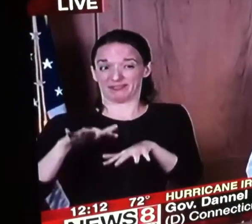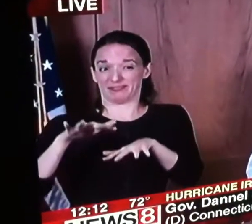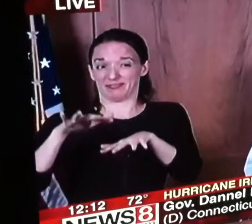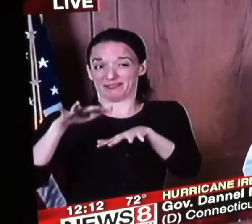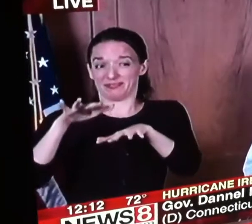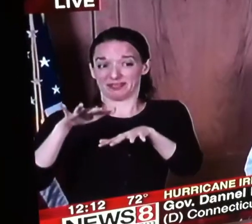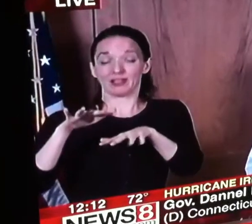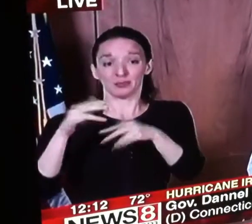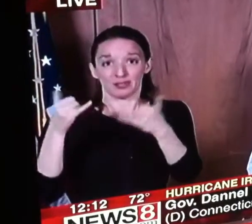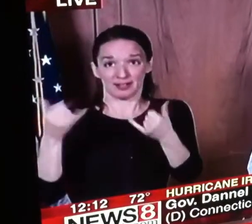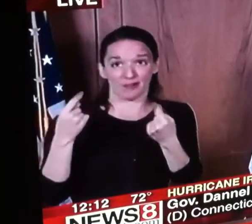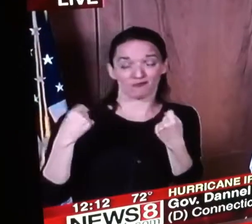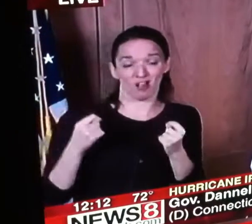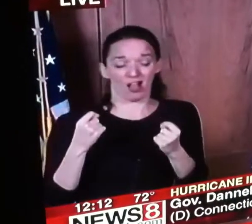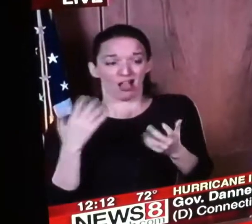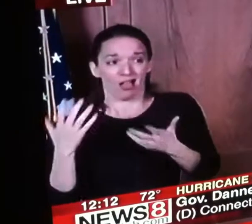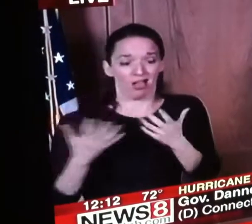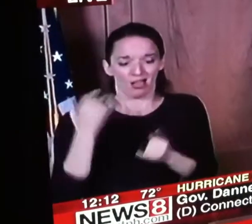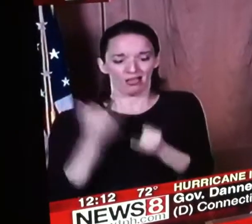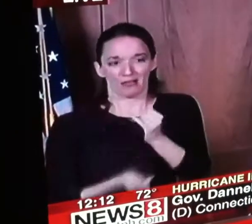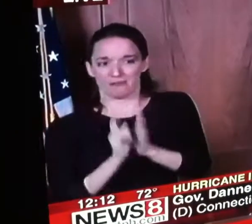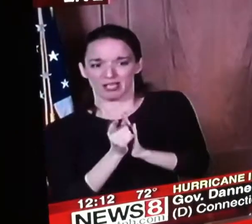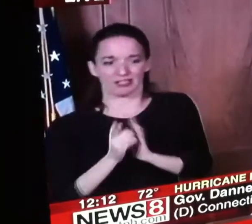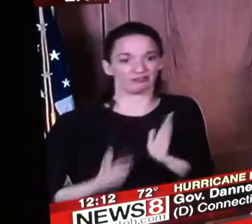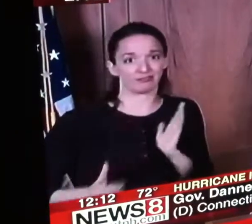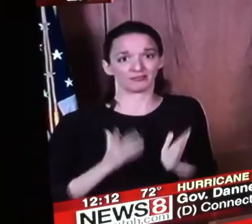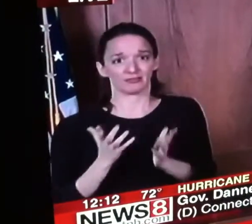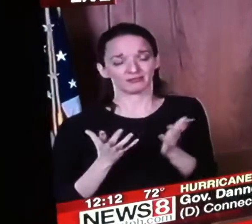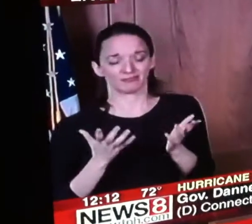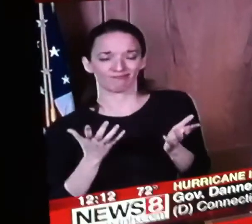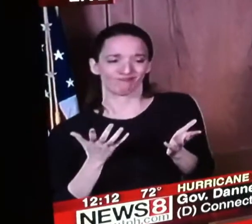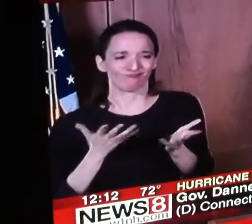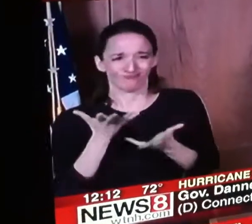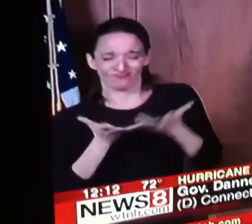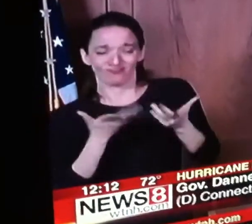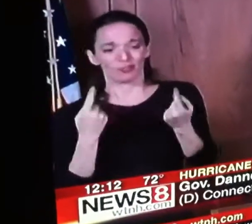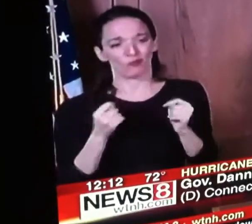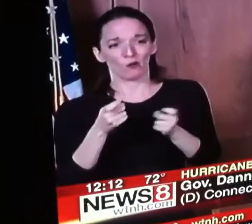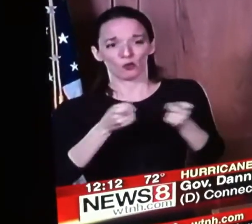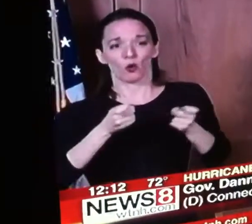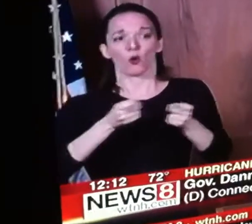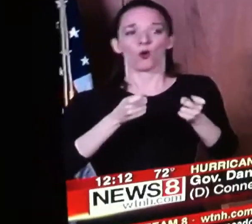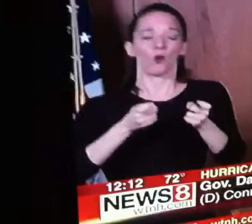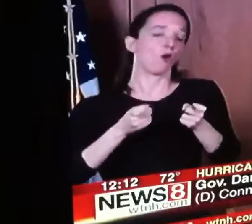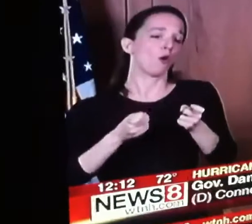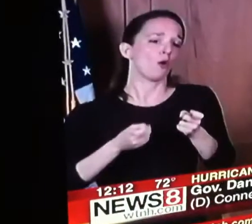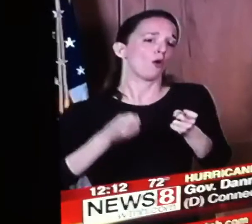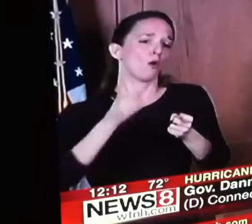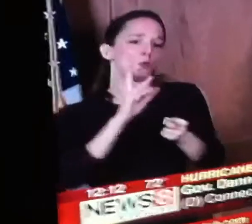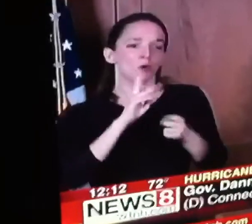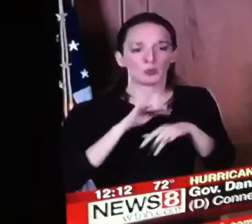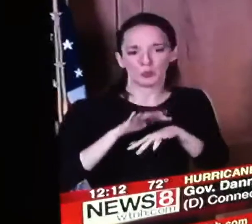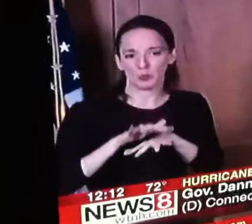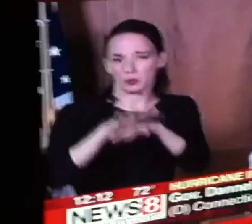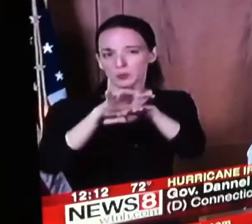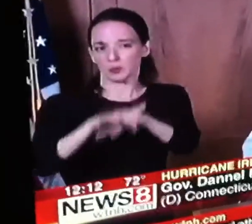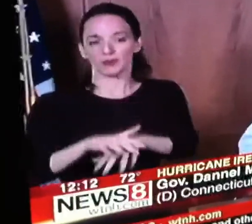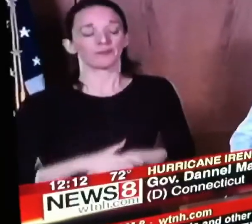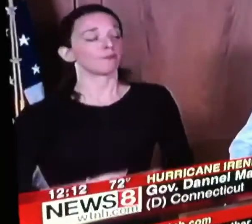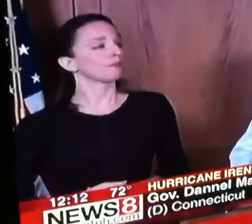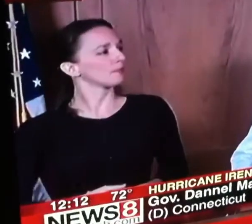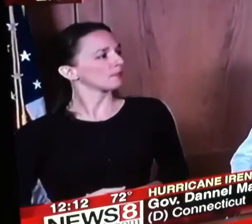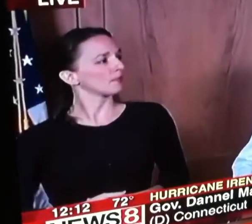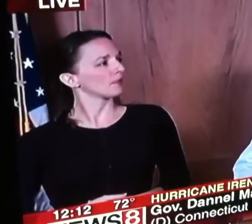defensive move it's uh you know we're they're doing the best they can to control the flow we we had a flow